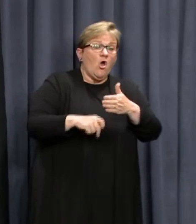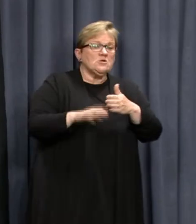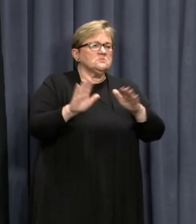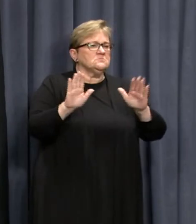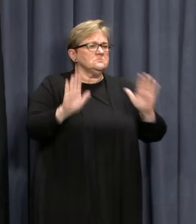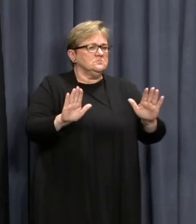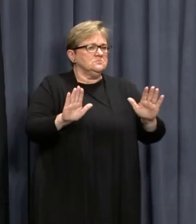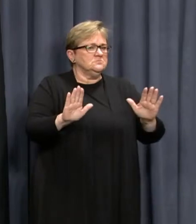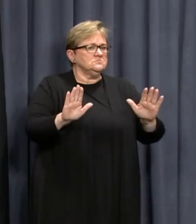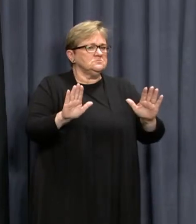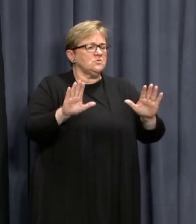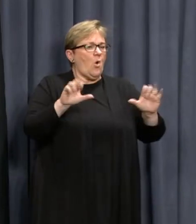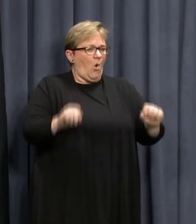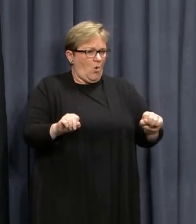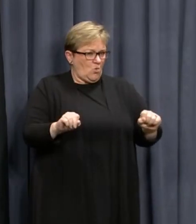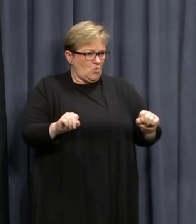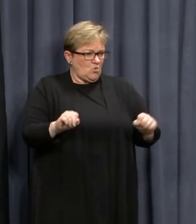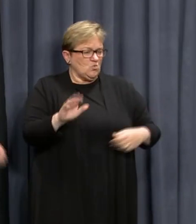decision.